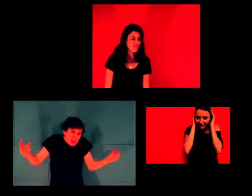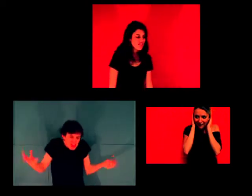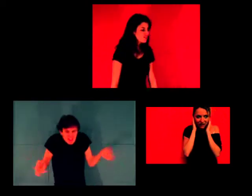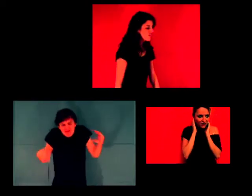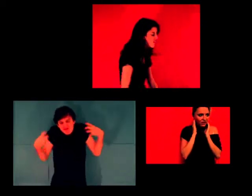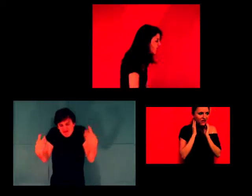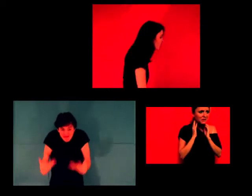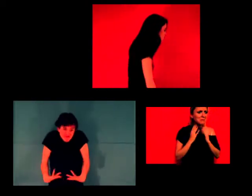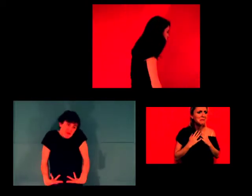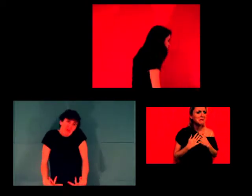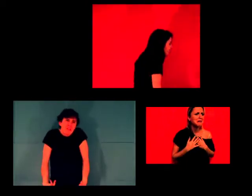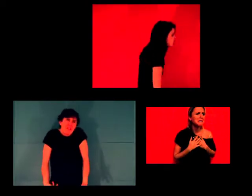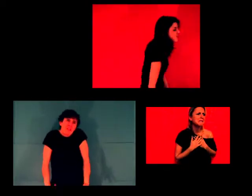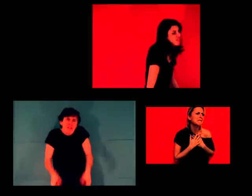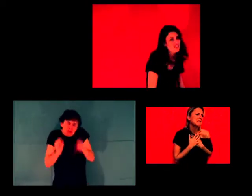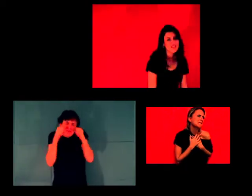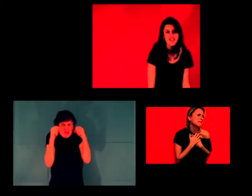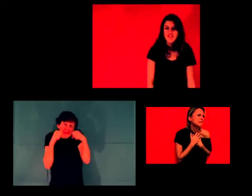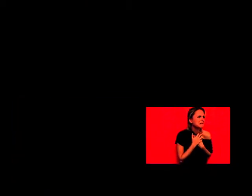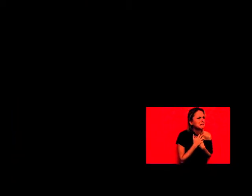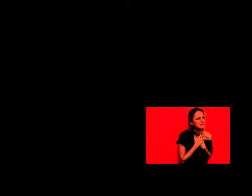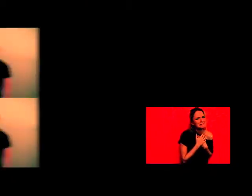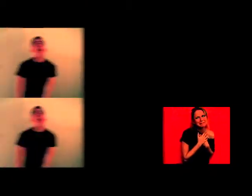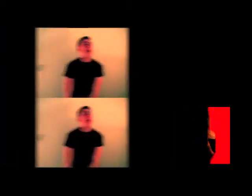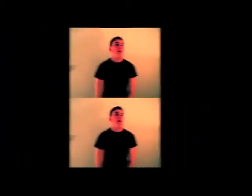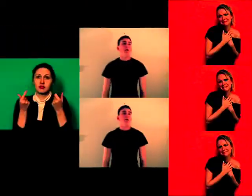this always happen to me?